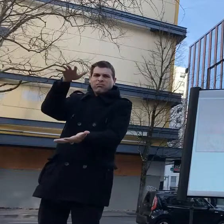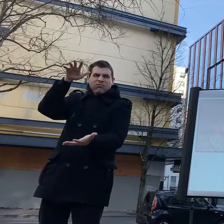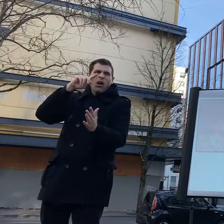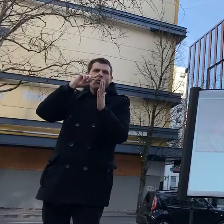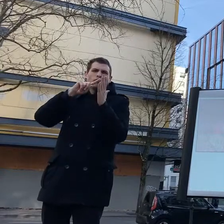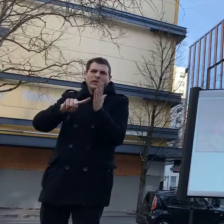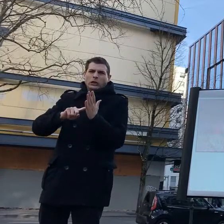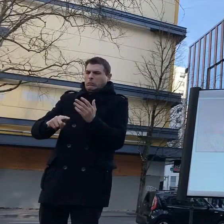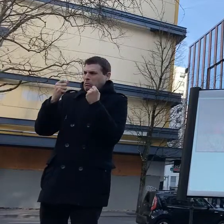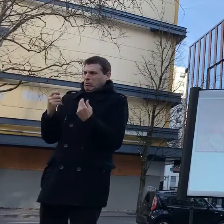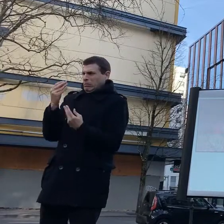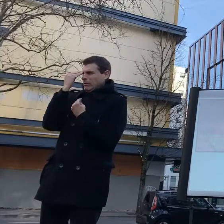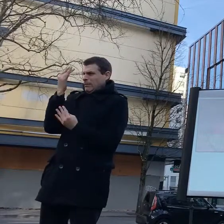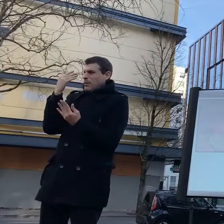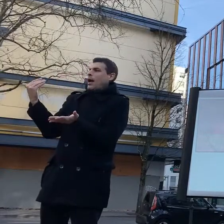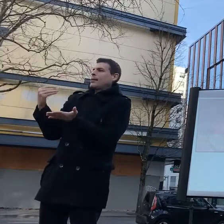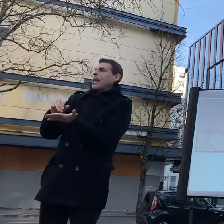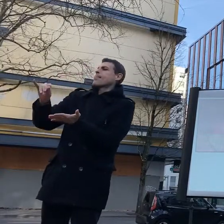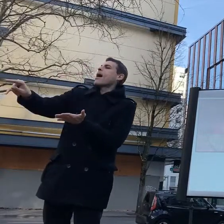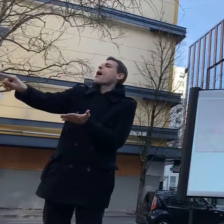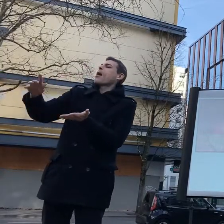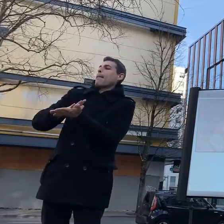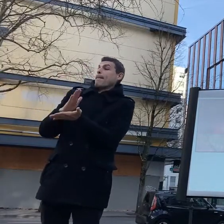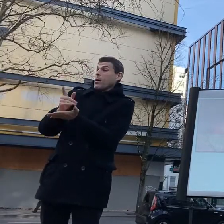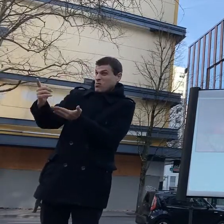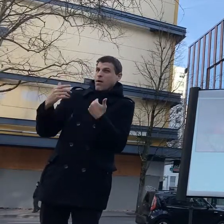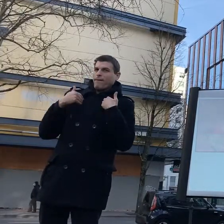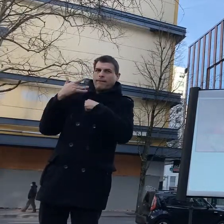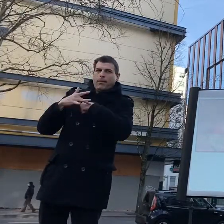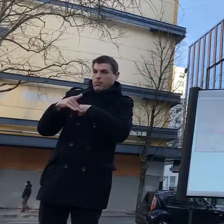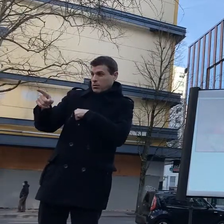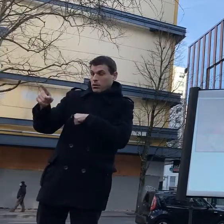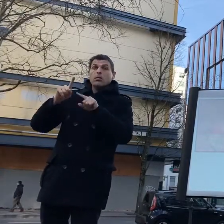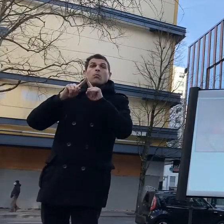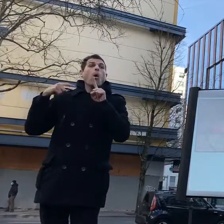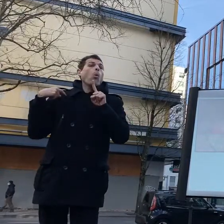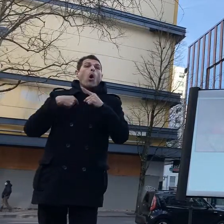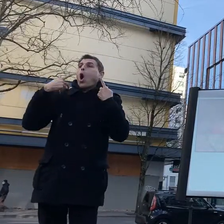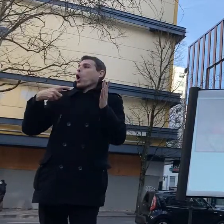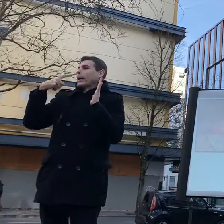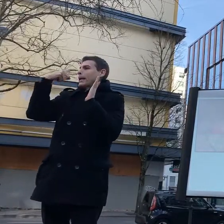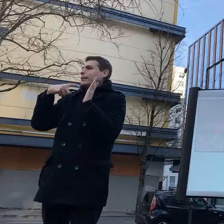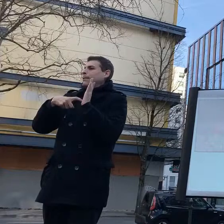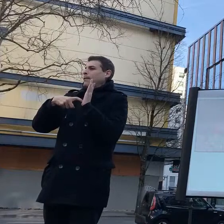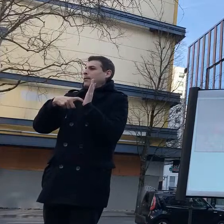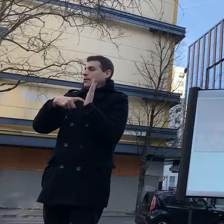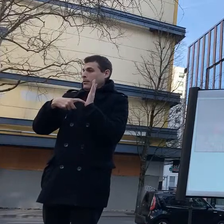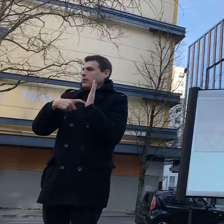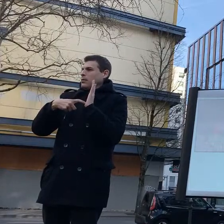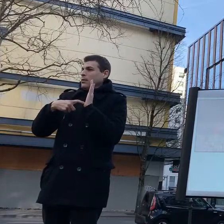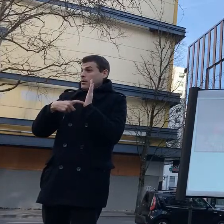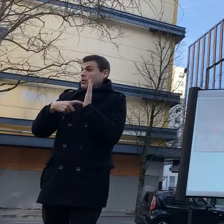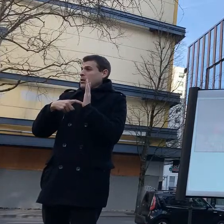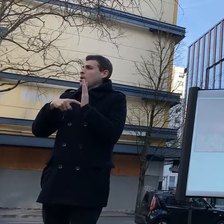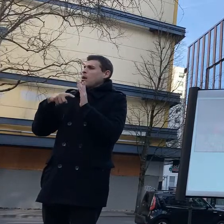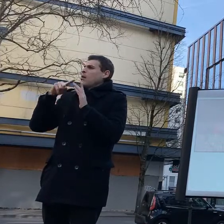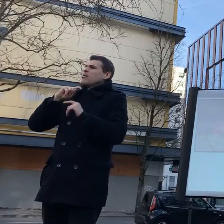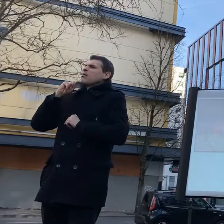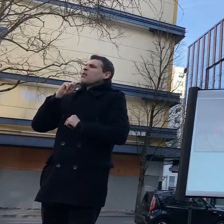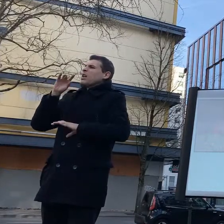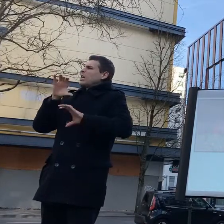from bomber planes to shield tank movements from striping runs